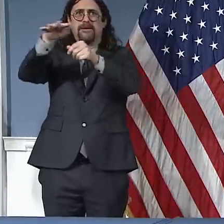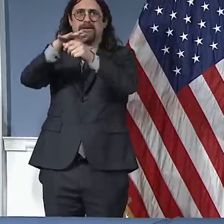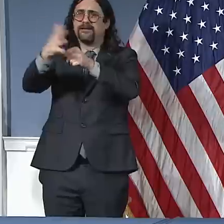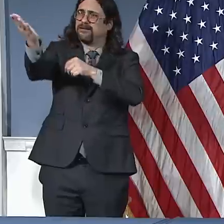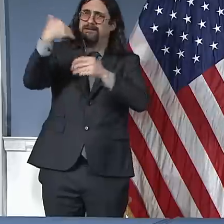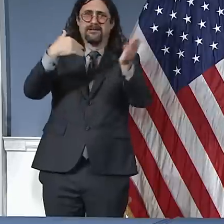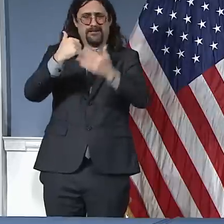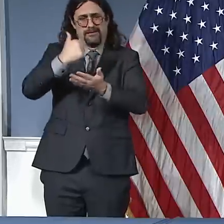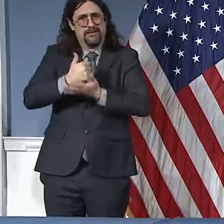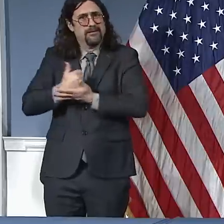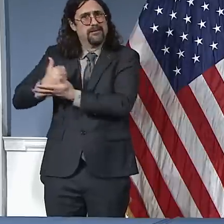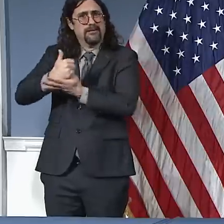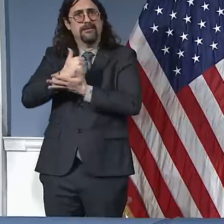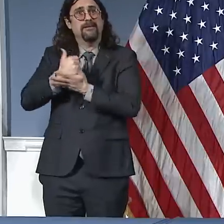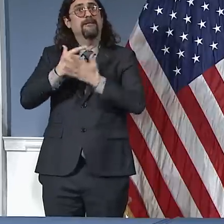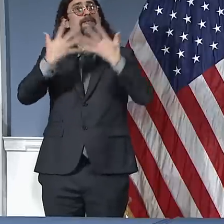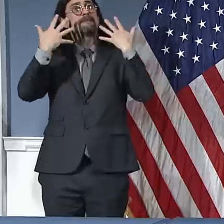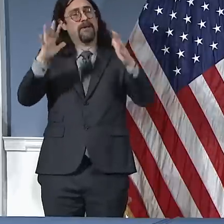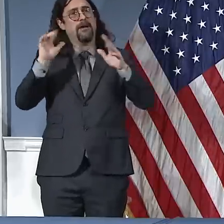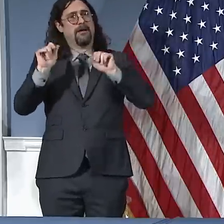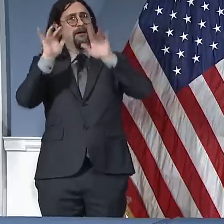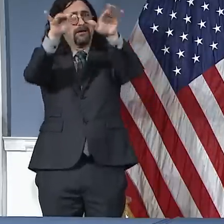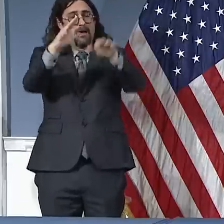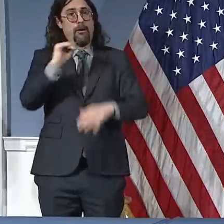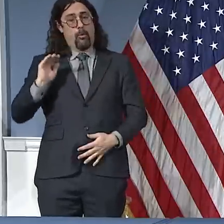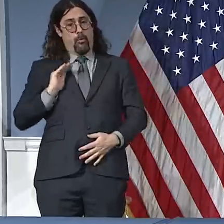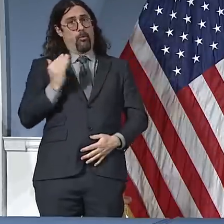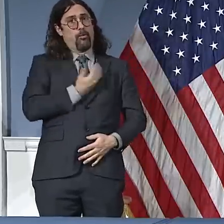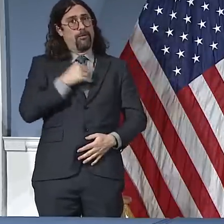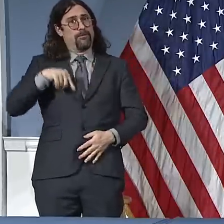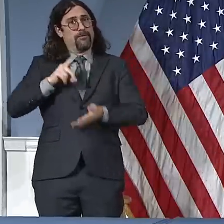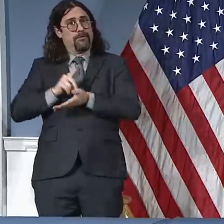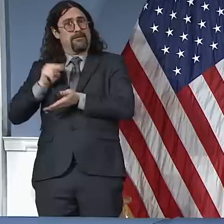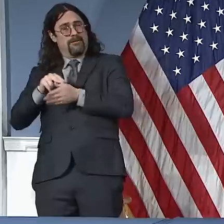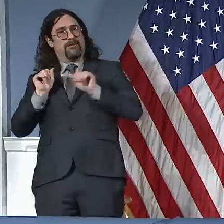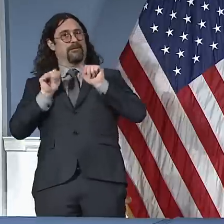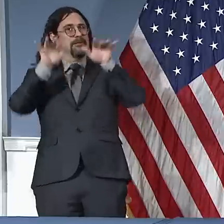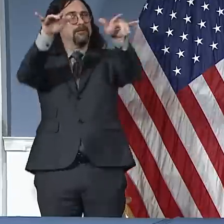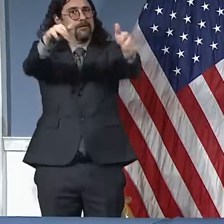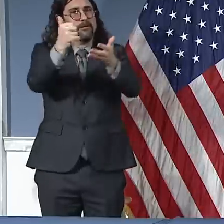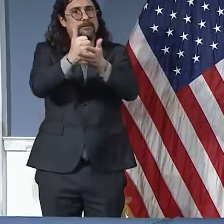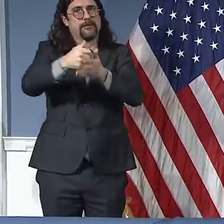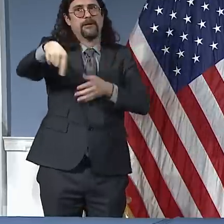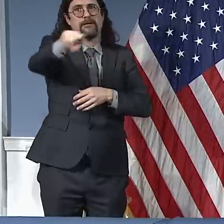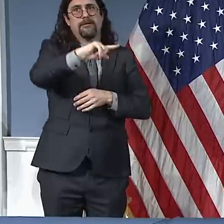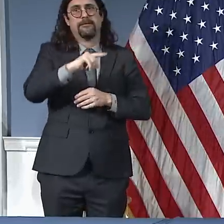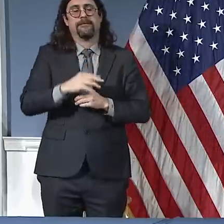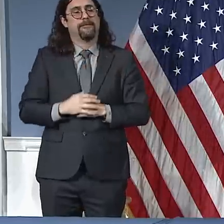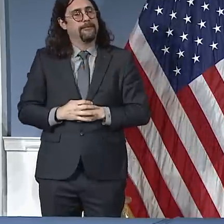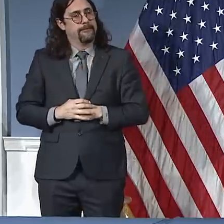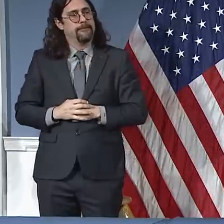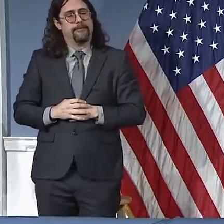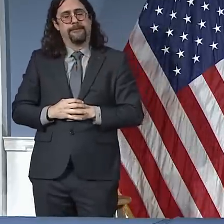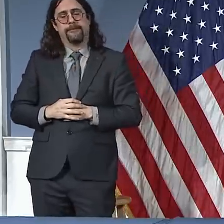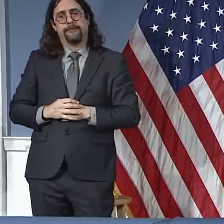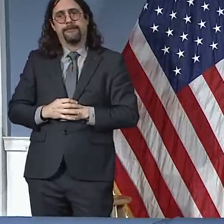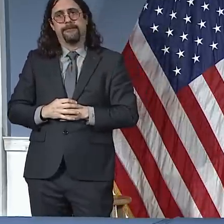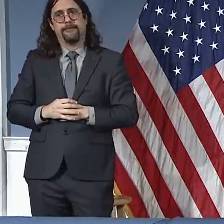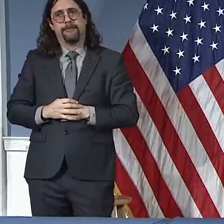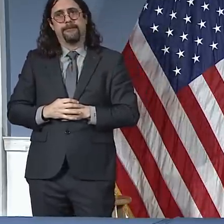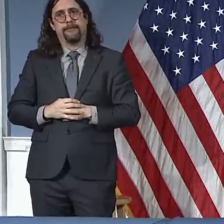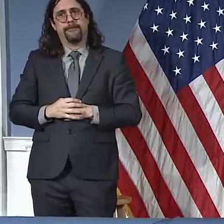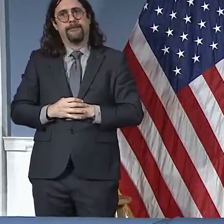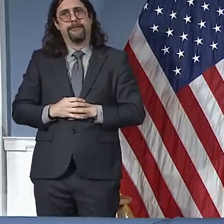end here in New York City. So we stand ready to support our nation, but now we need our nation to help us